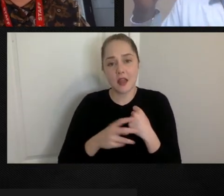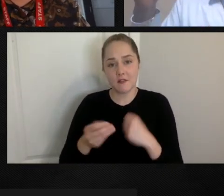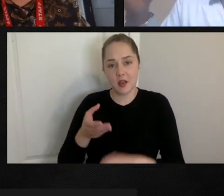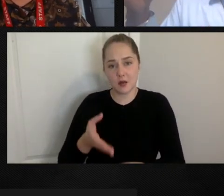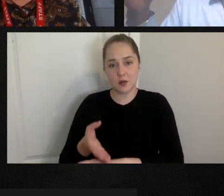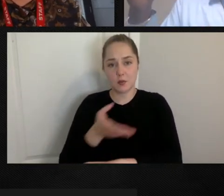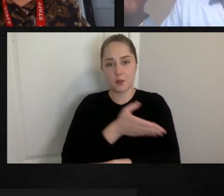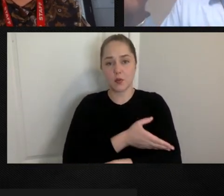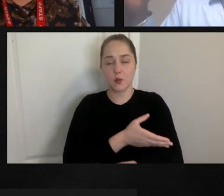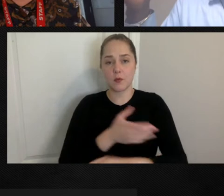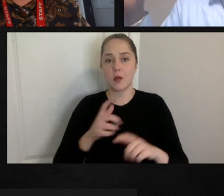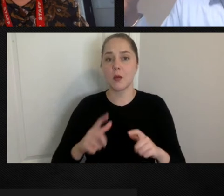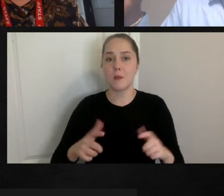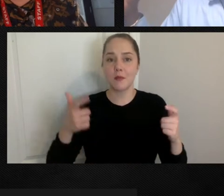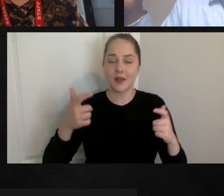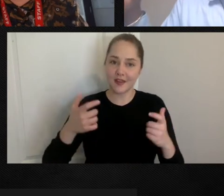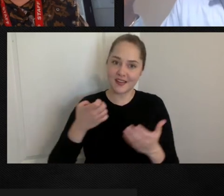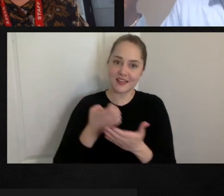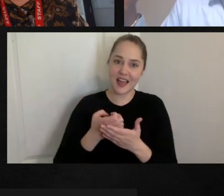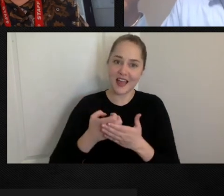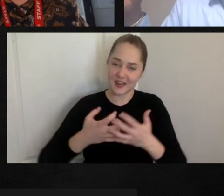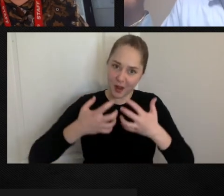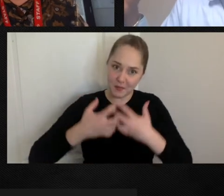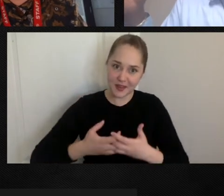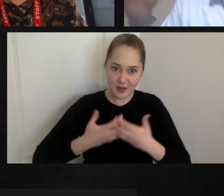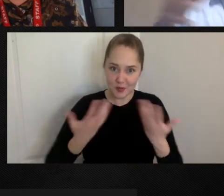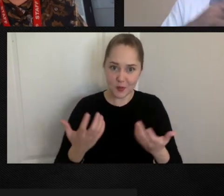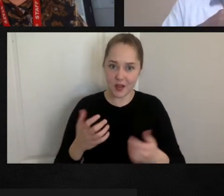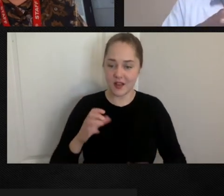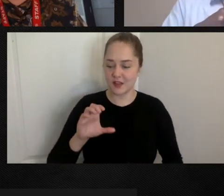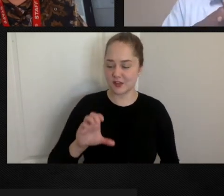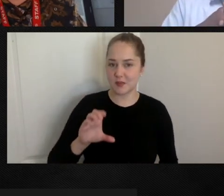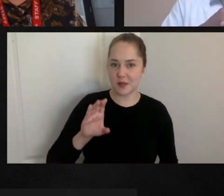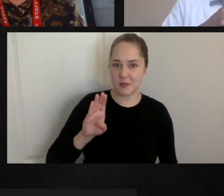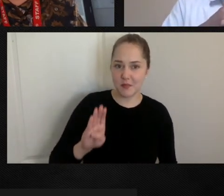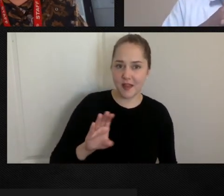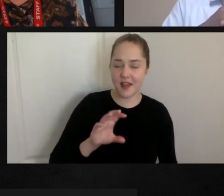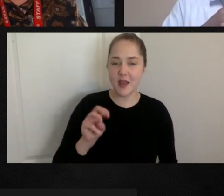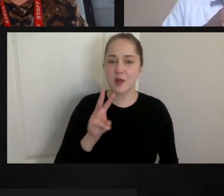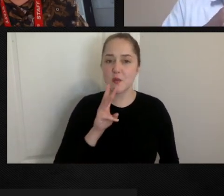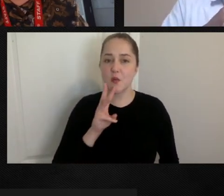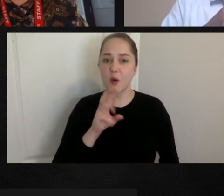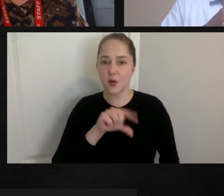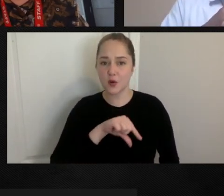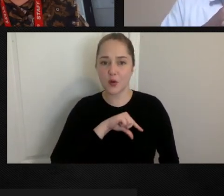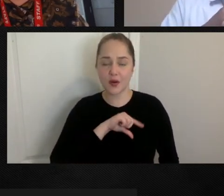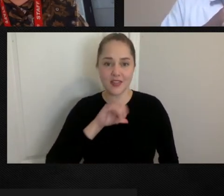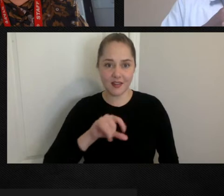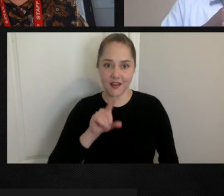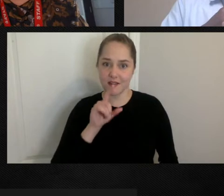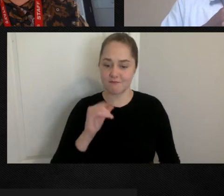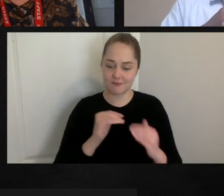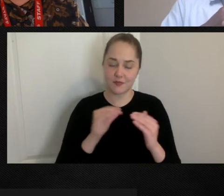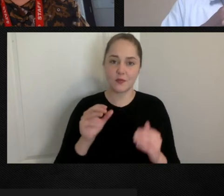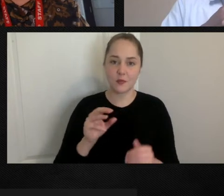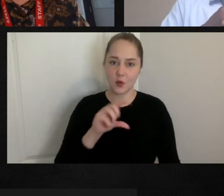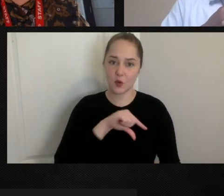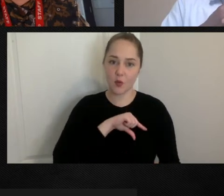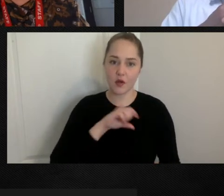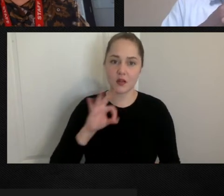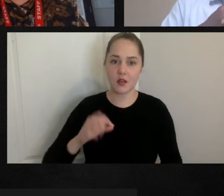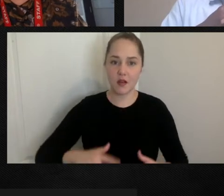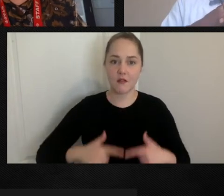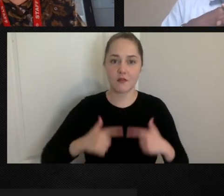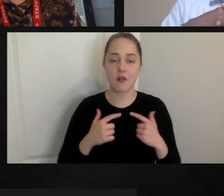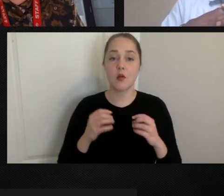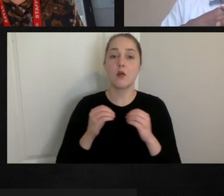biggest economic engine, this Chesapeake Bay and the water quality and the quality of life. Get more